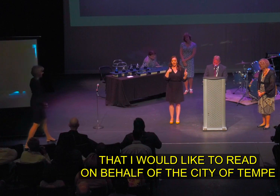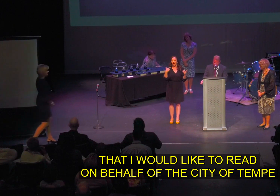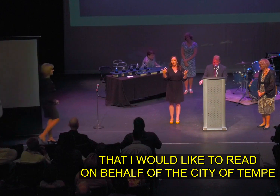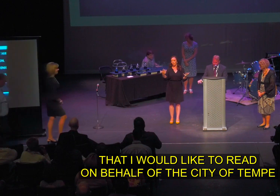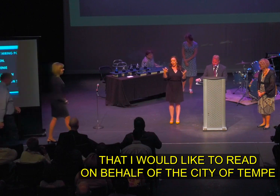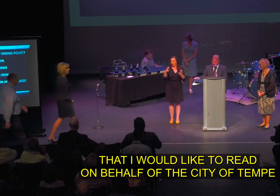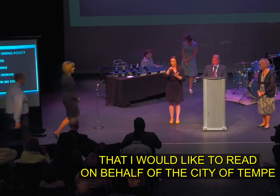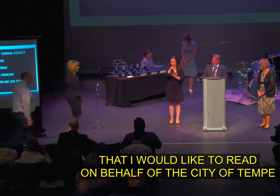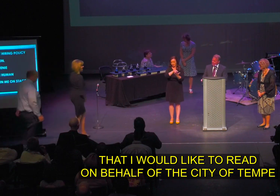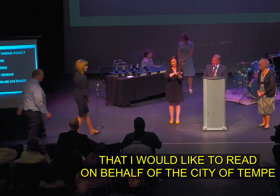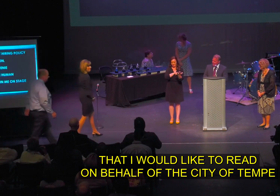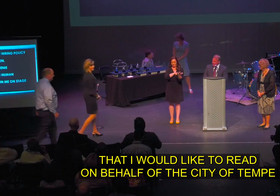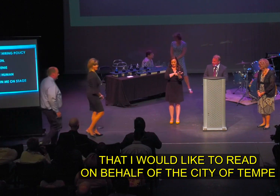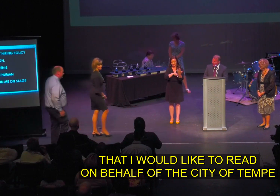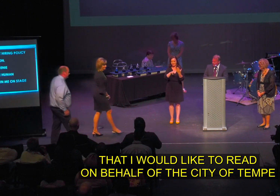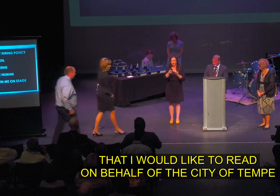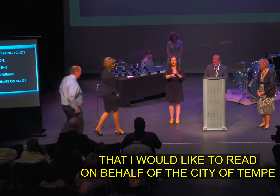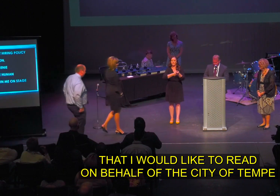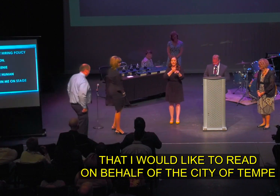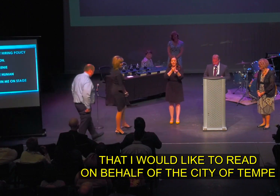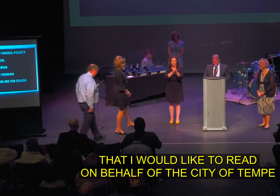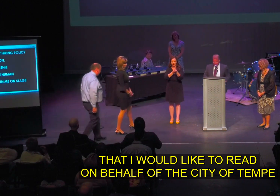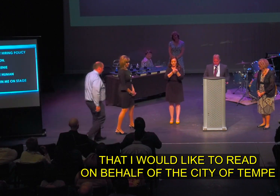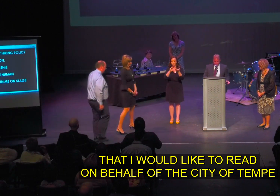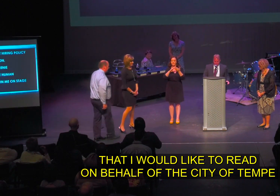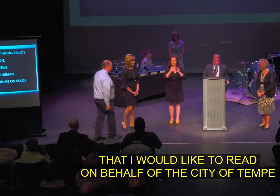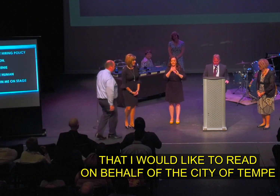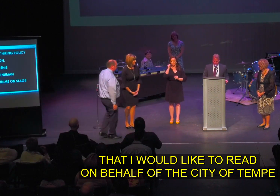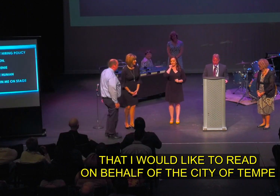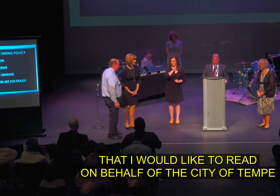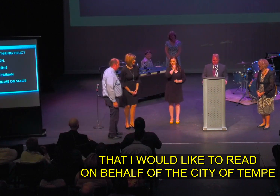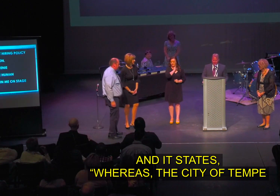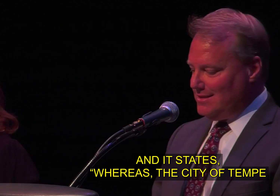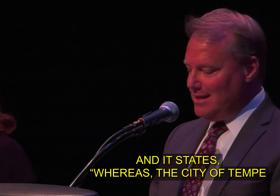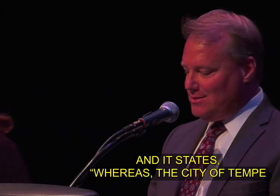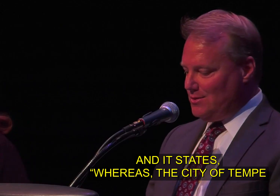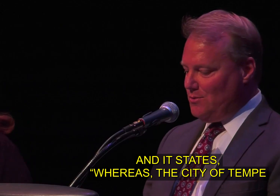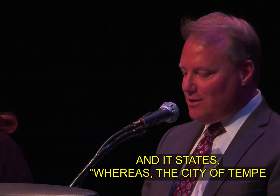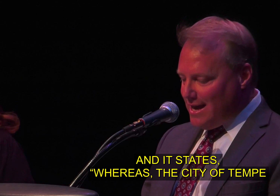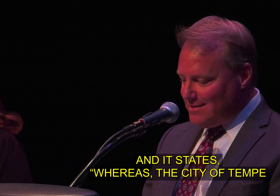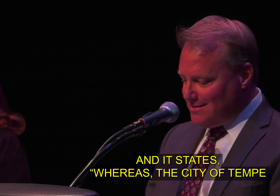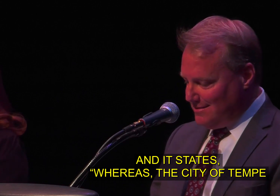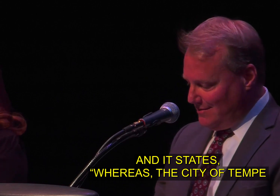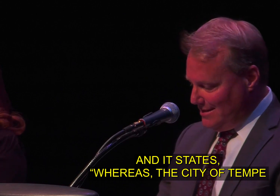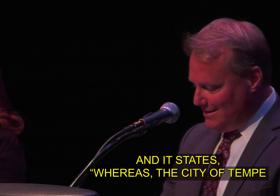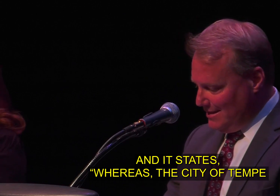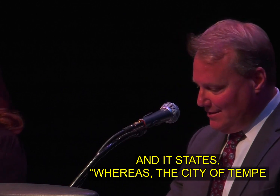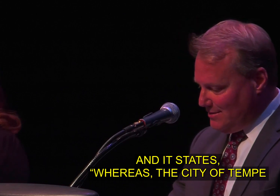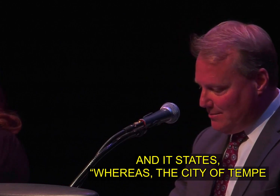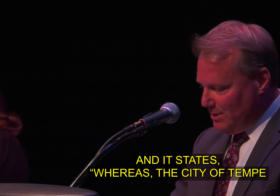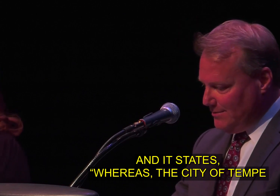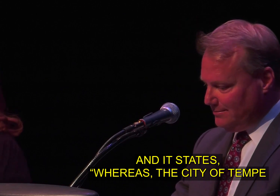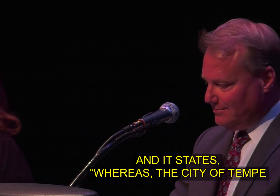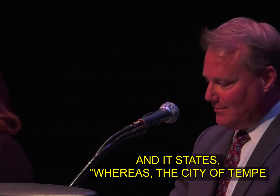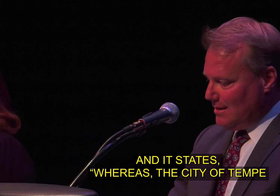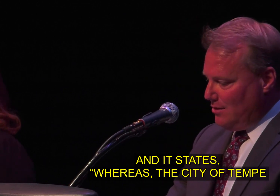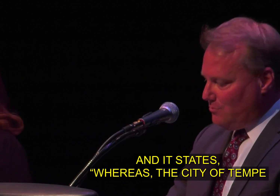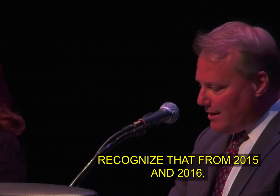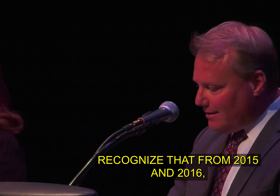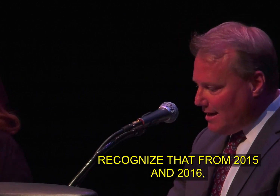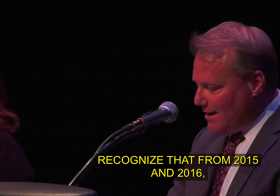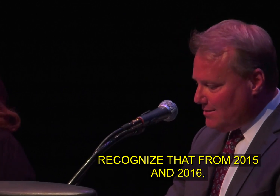would like to read on behalf of the City of Tempe. and it states whereas the city of tempe